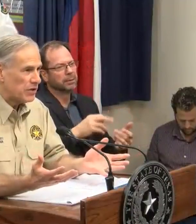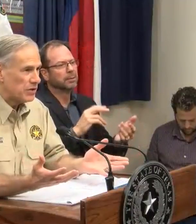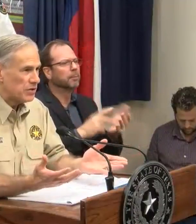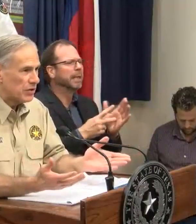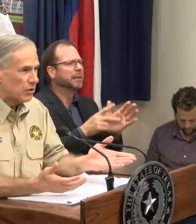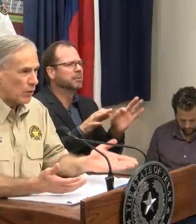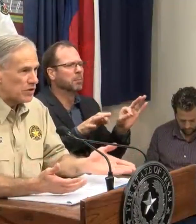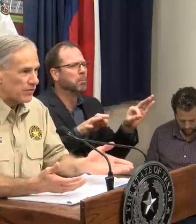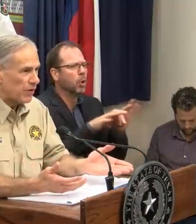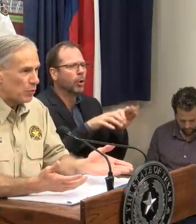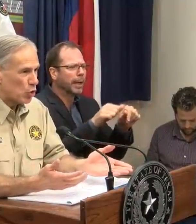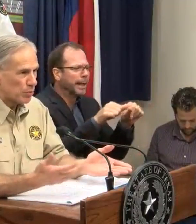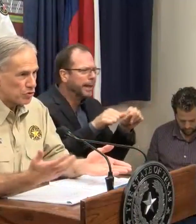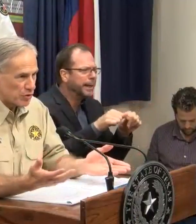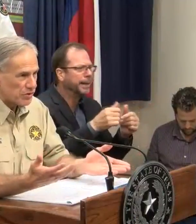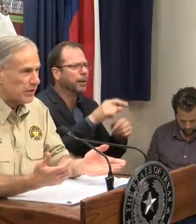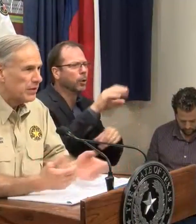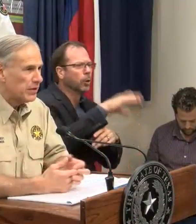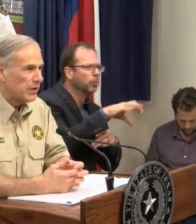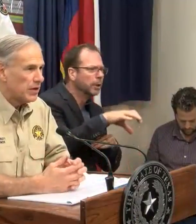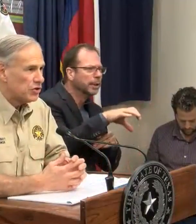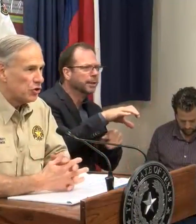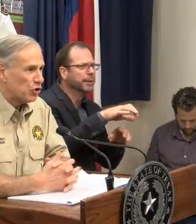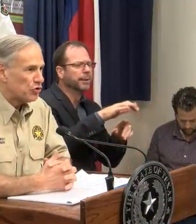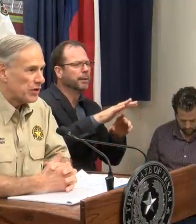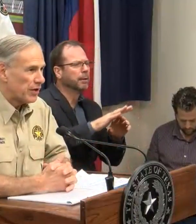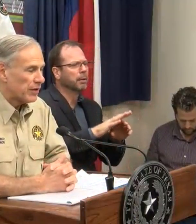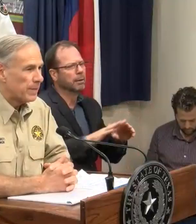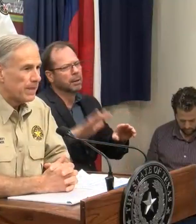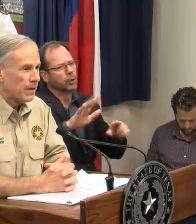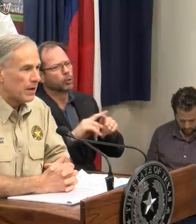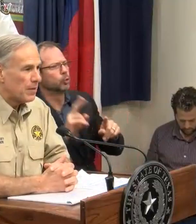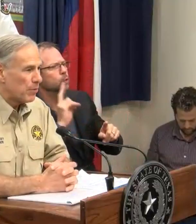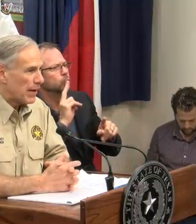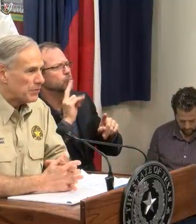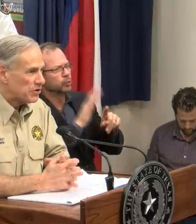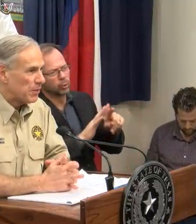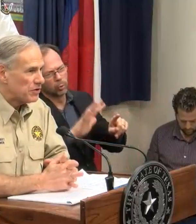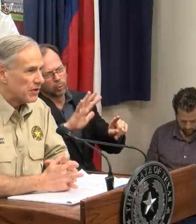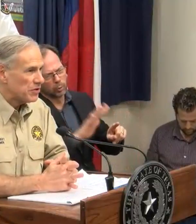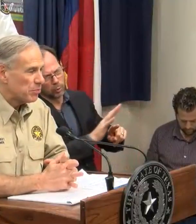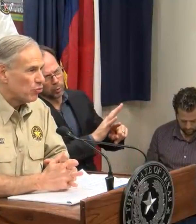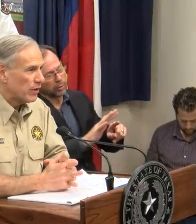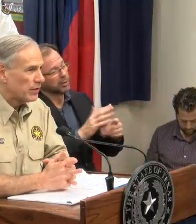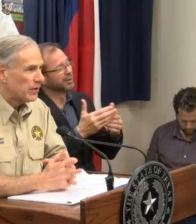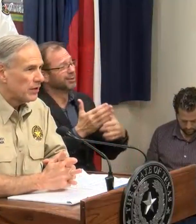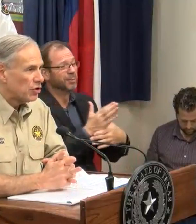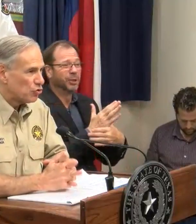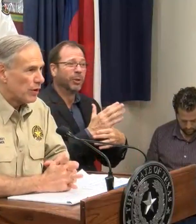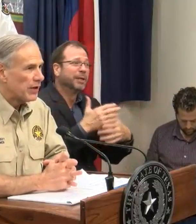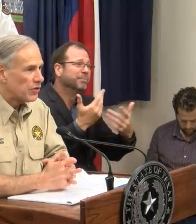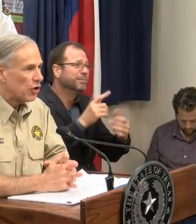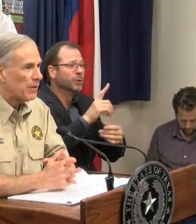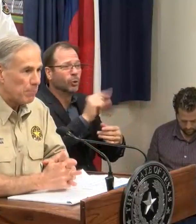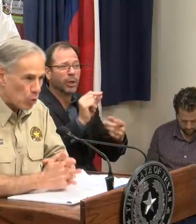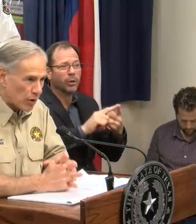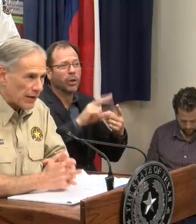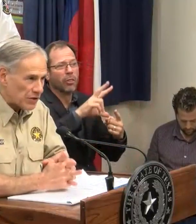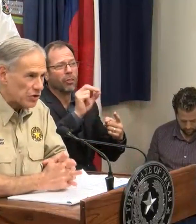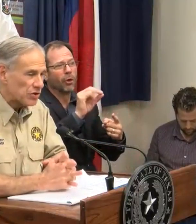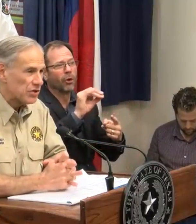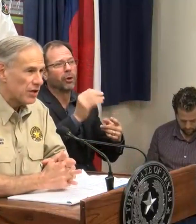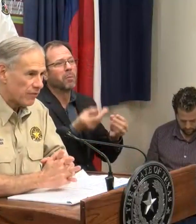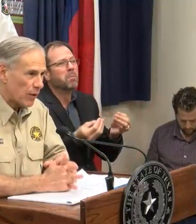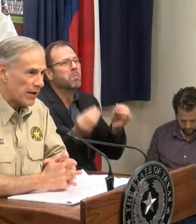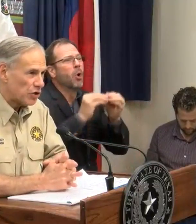key regions, ranging from Corpus Christi to the Houston area, perhaps as much as between 20 and 30 more